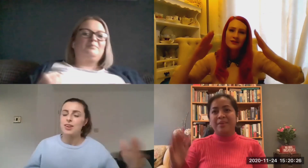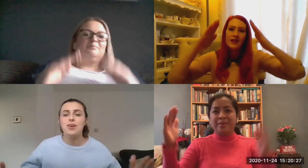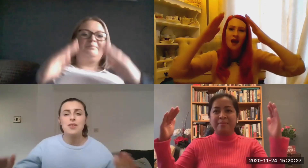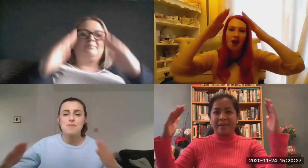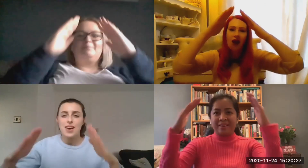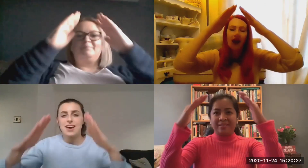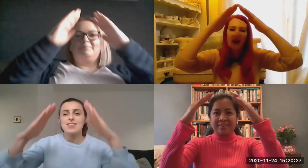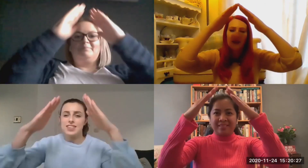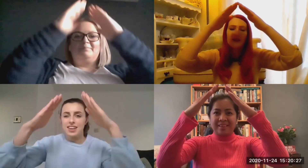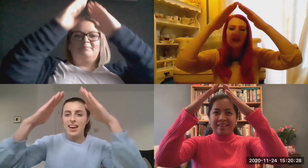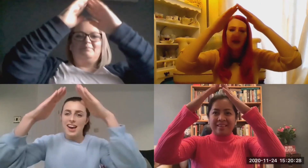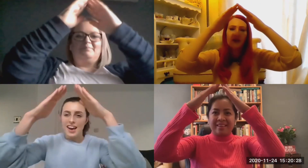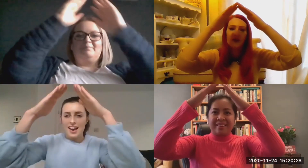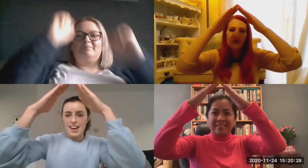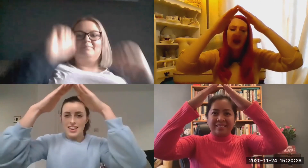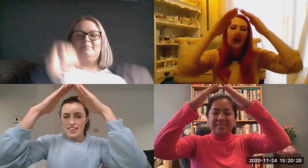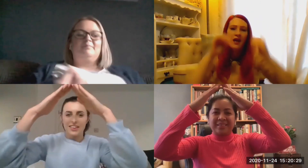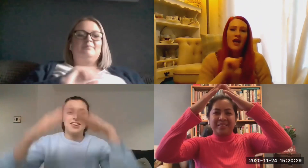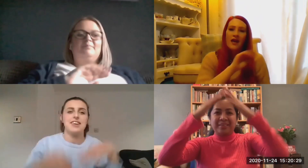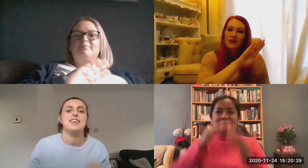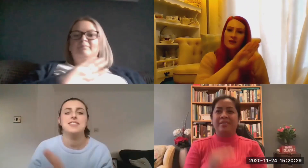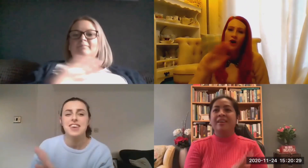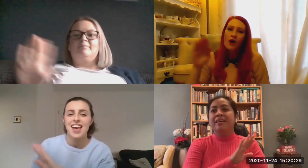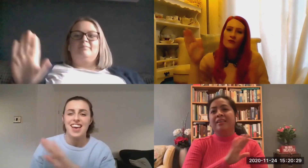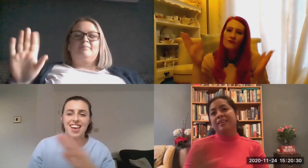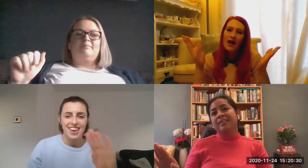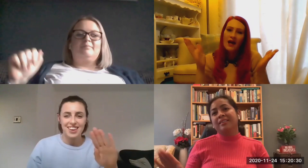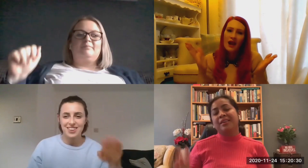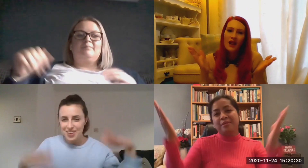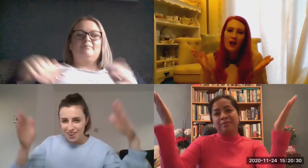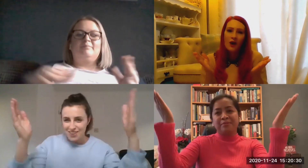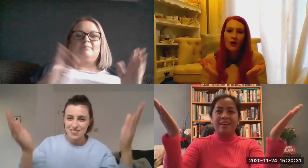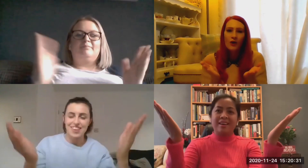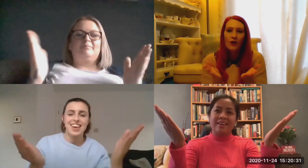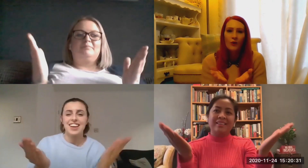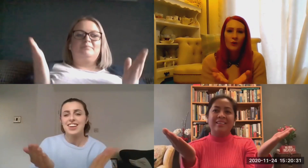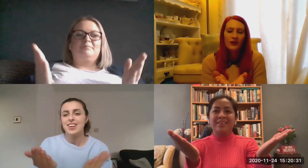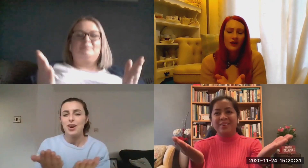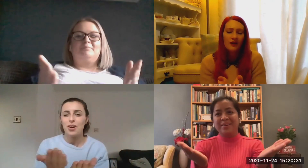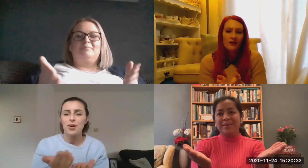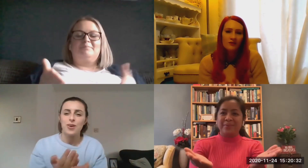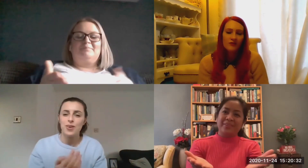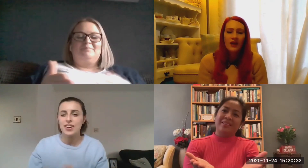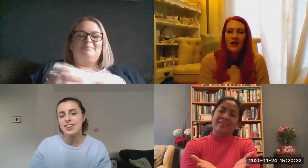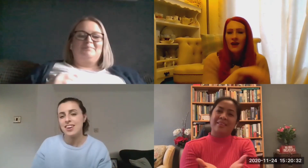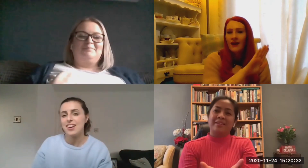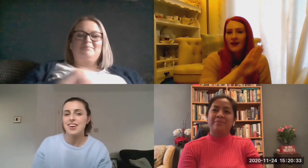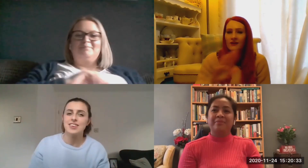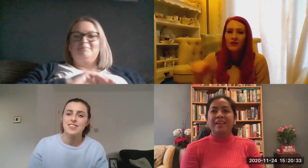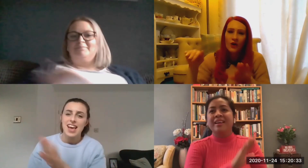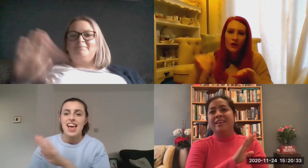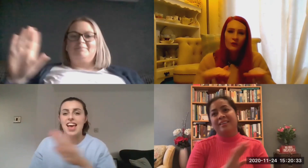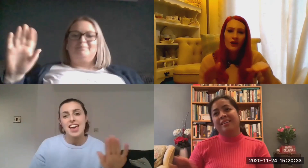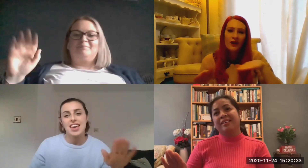high enough, ain't no valley low enough, ain't no river